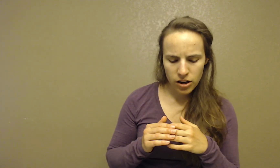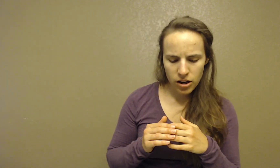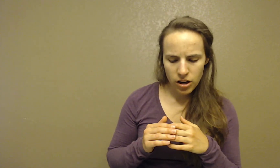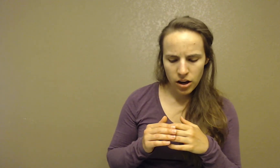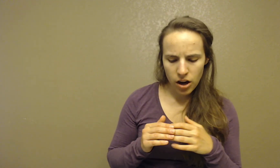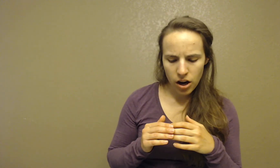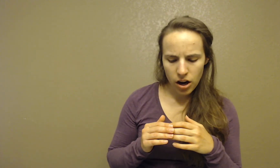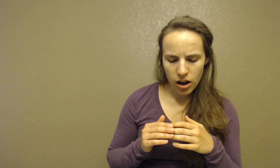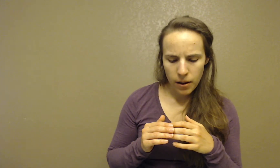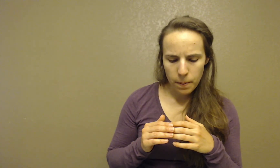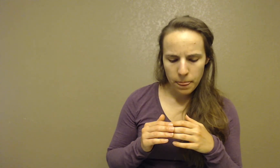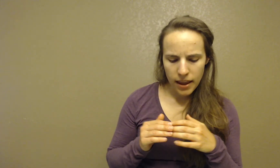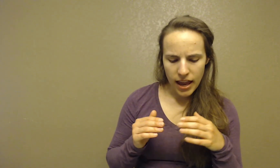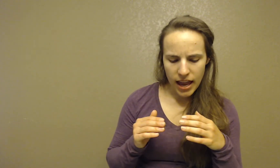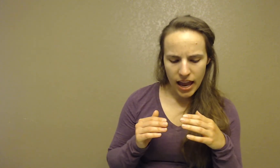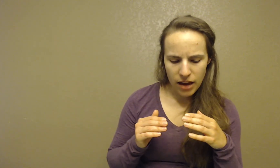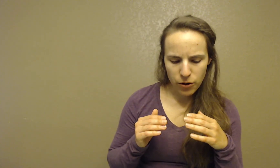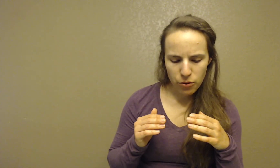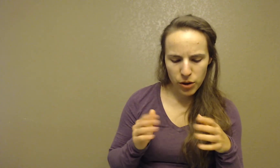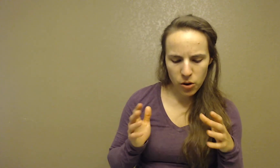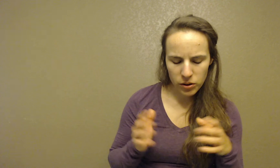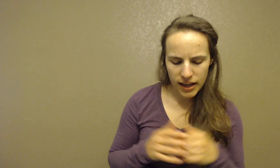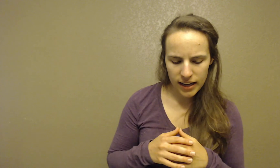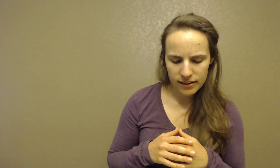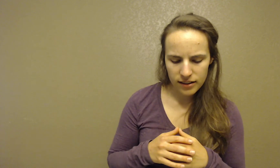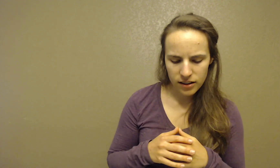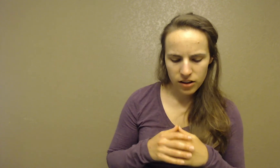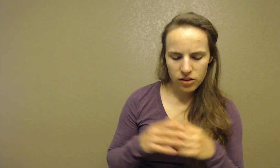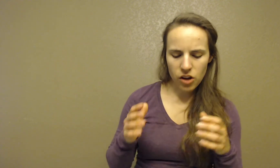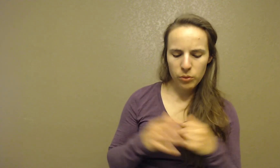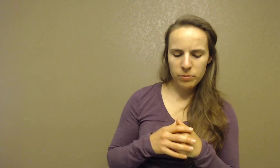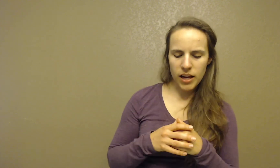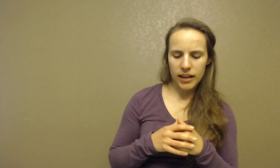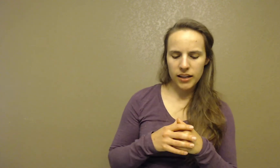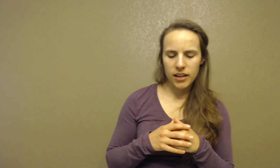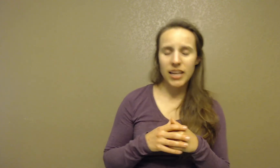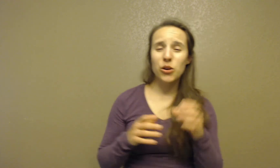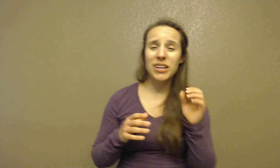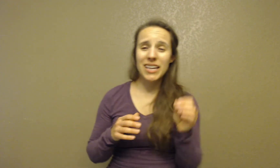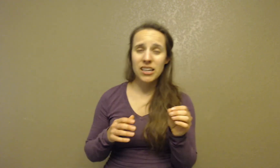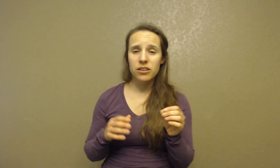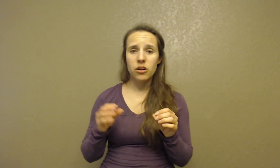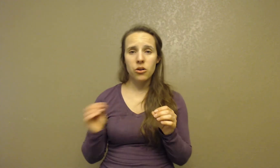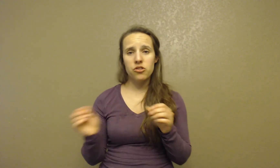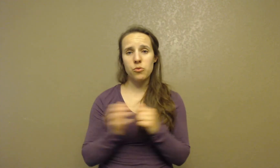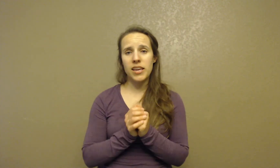and for three whole days, Saul was blind. He couldn't eat or drink